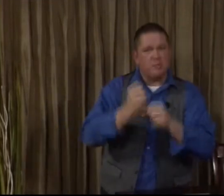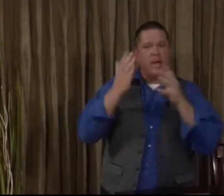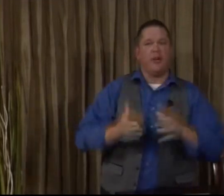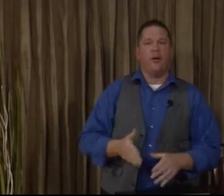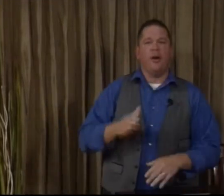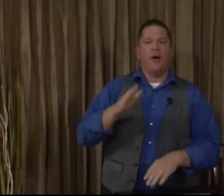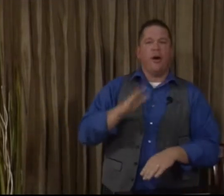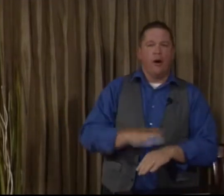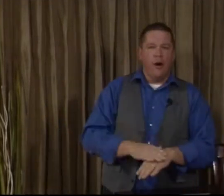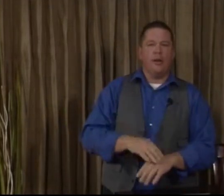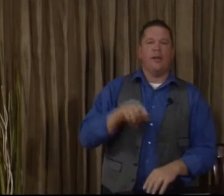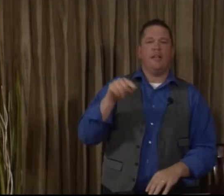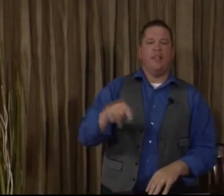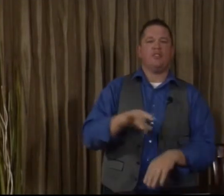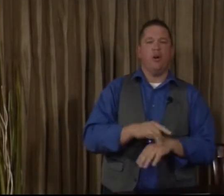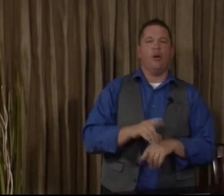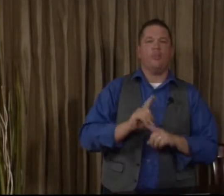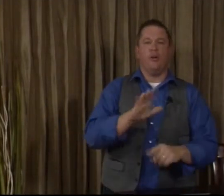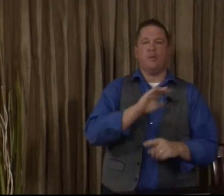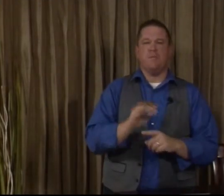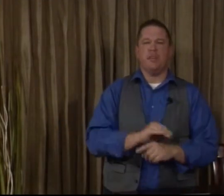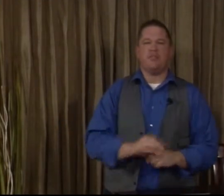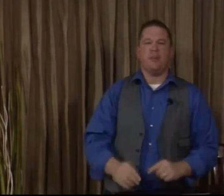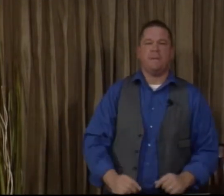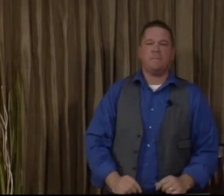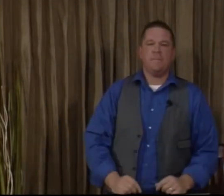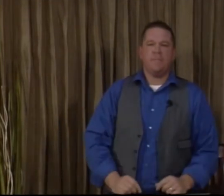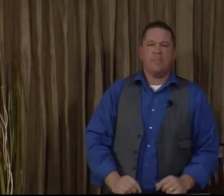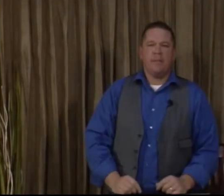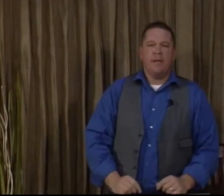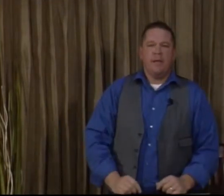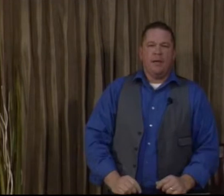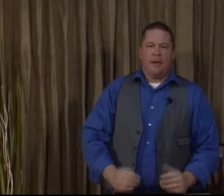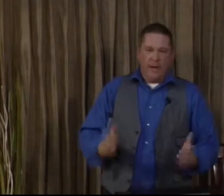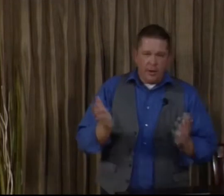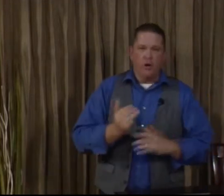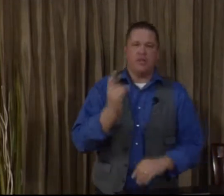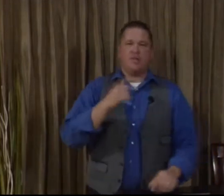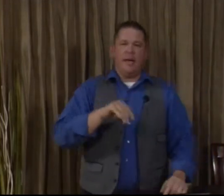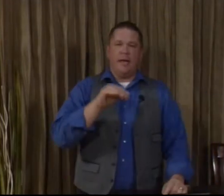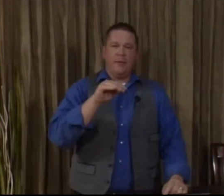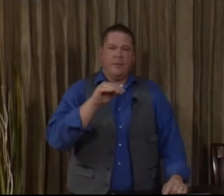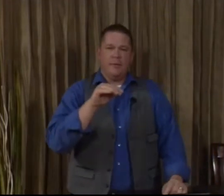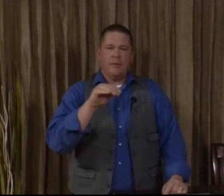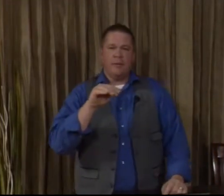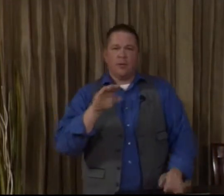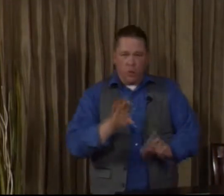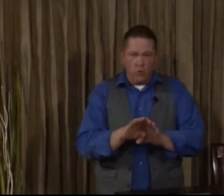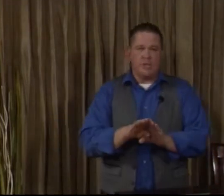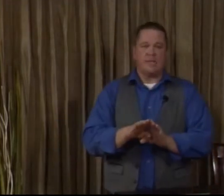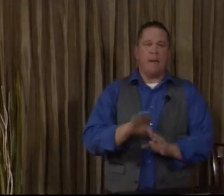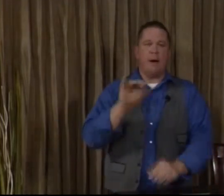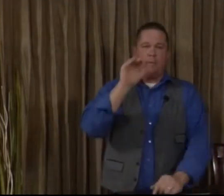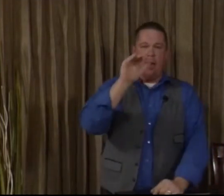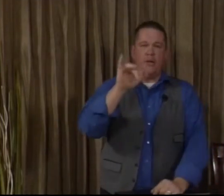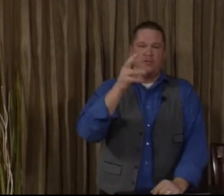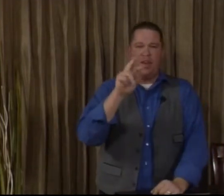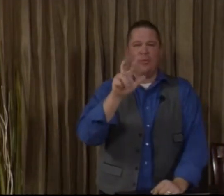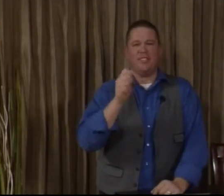maker on this earth during his ministry. Can I encourage you to close this out by reminding you of John 3,